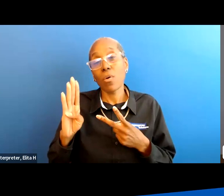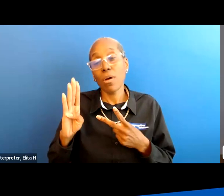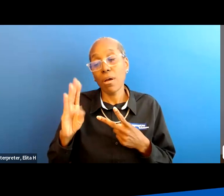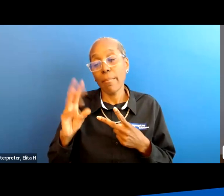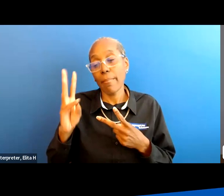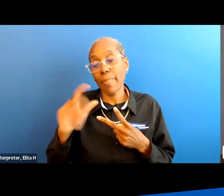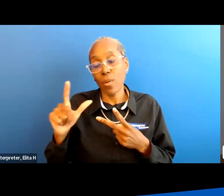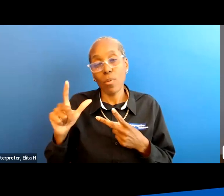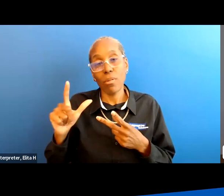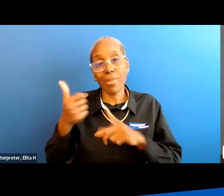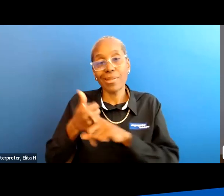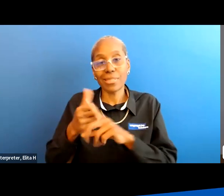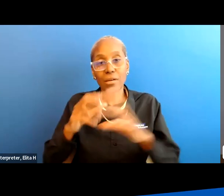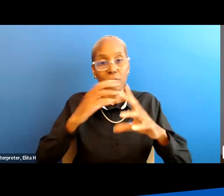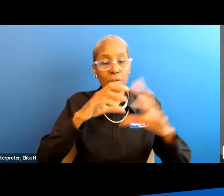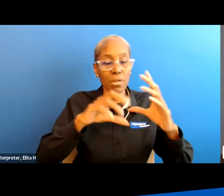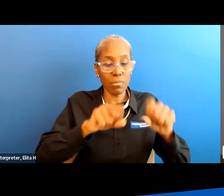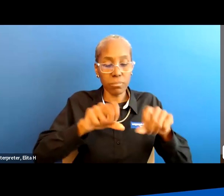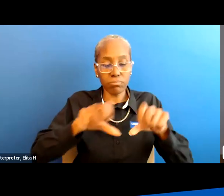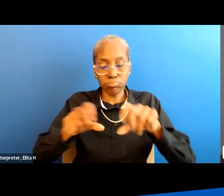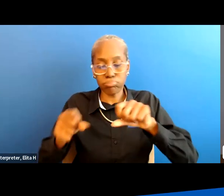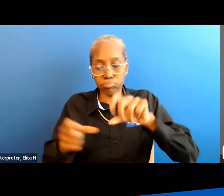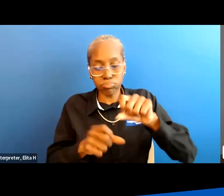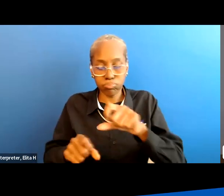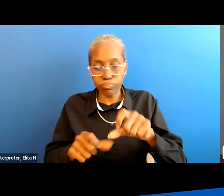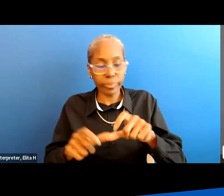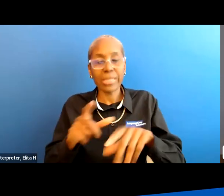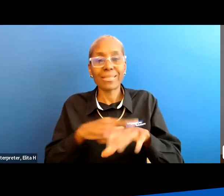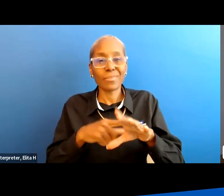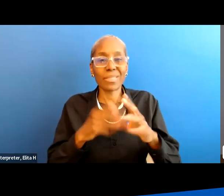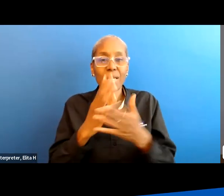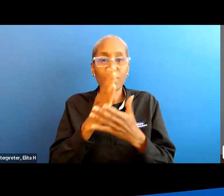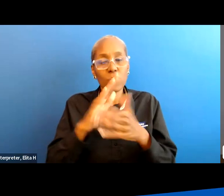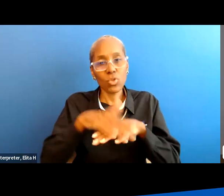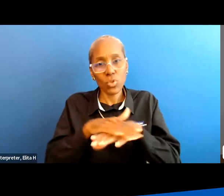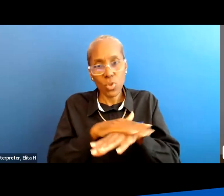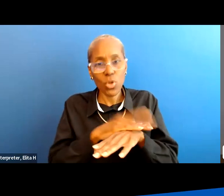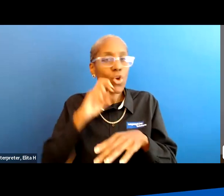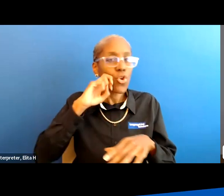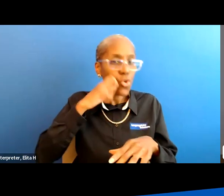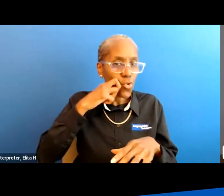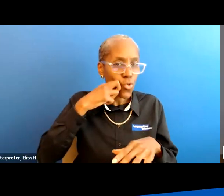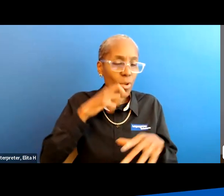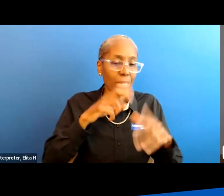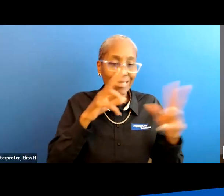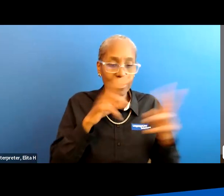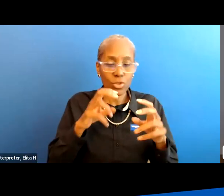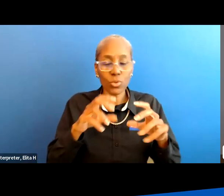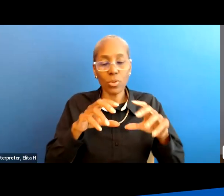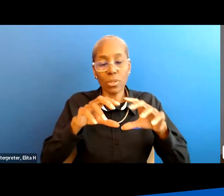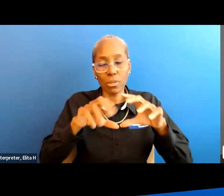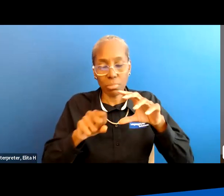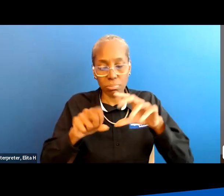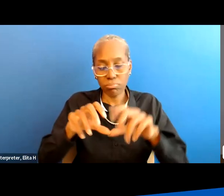it doesn't say that you have a spinal cord injury but sometimes with neurological issues sometimes the bowel gets